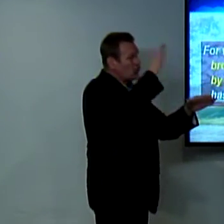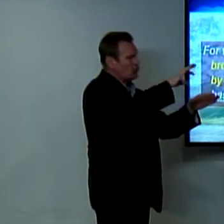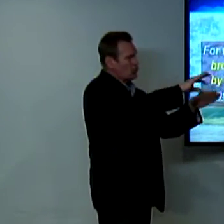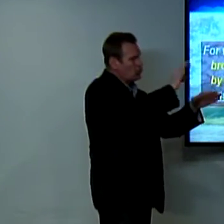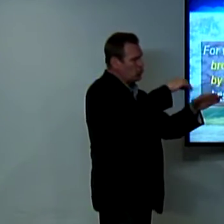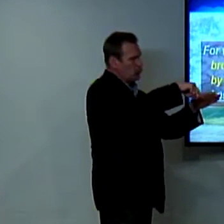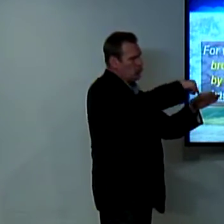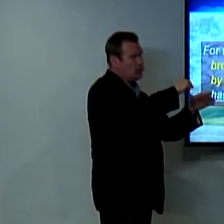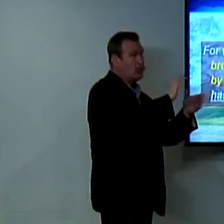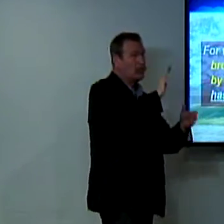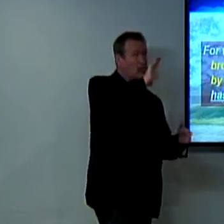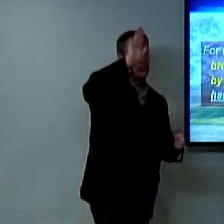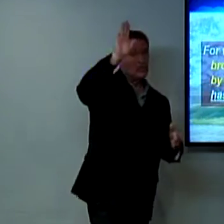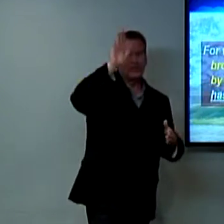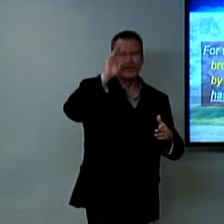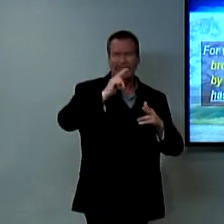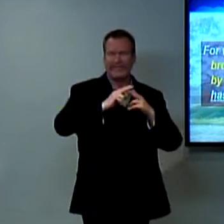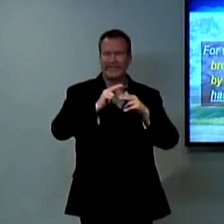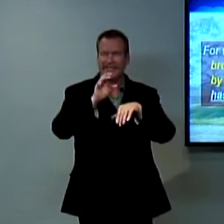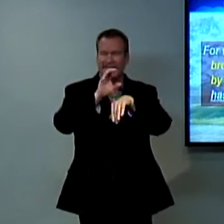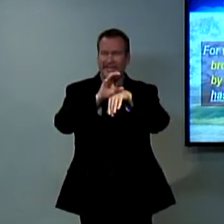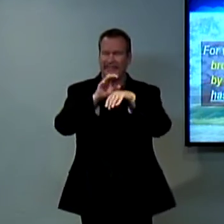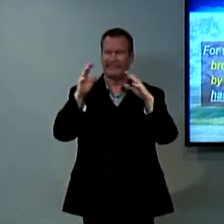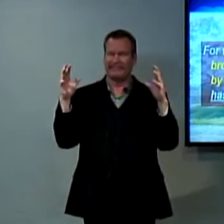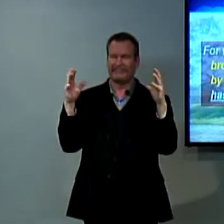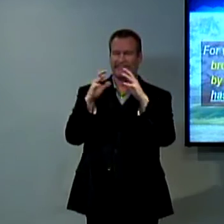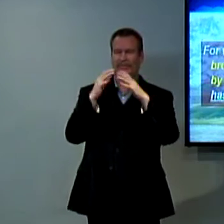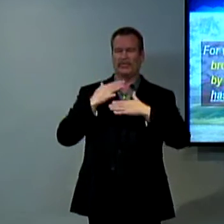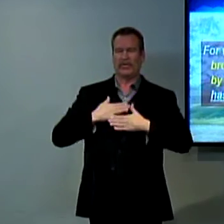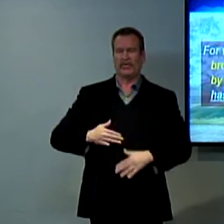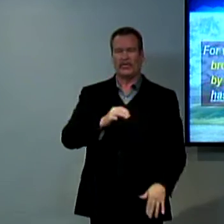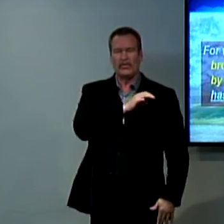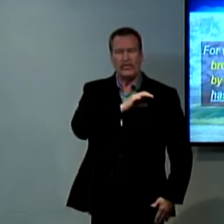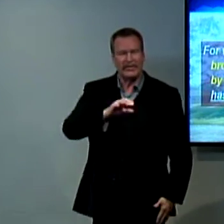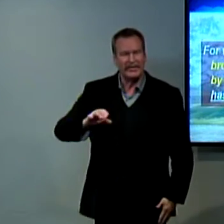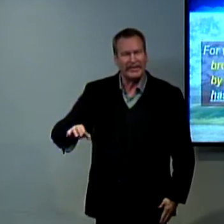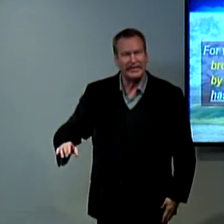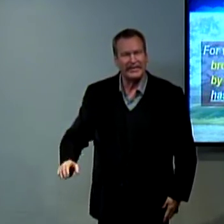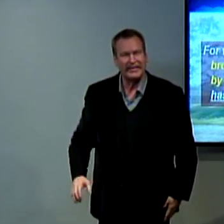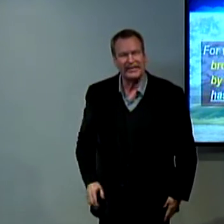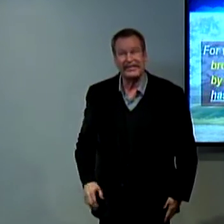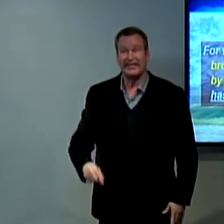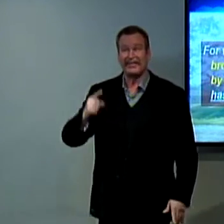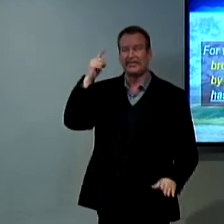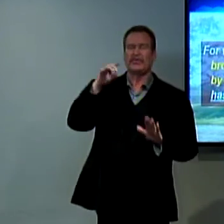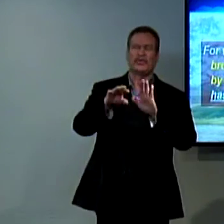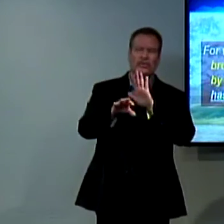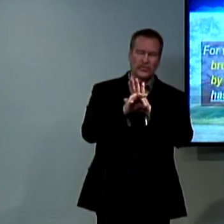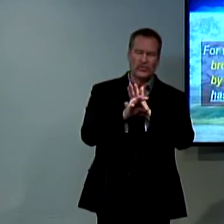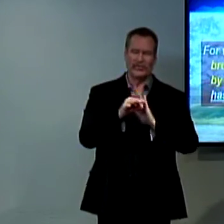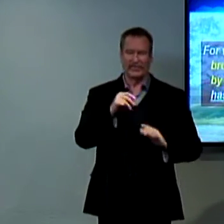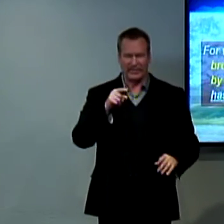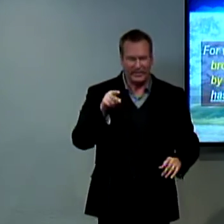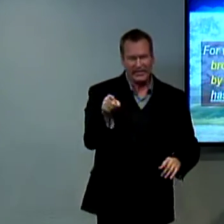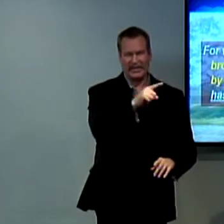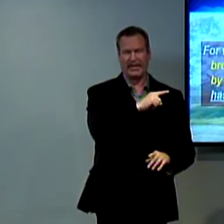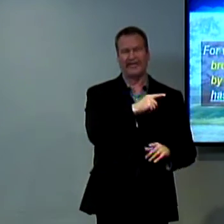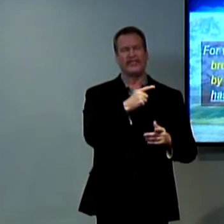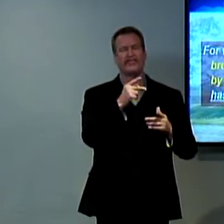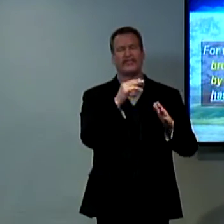of the believers he's saying God chose you he chose your church to be a part of the body of Christ he